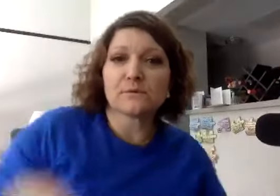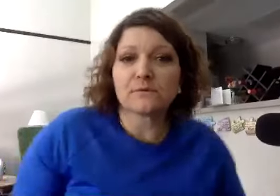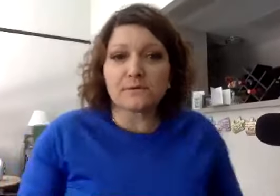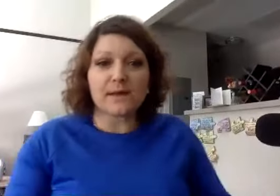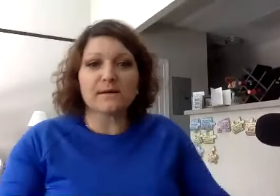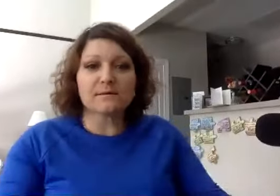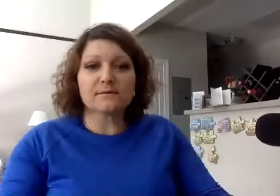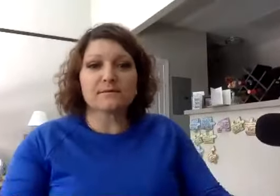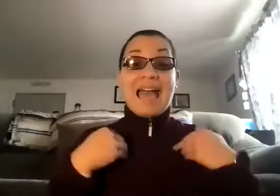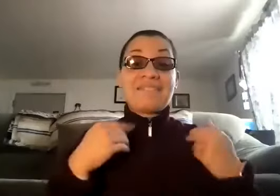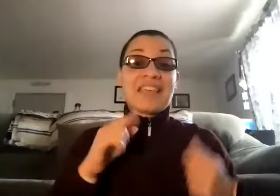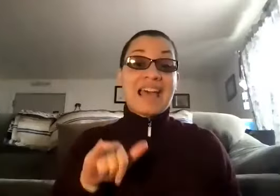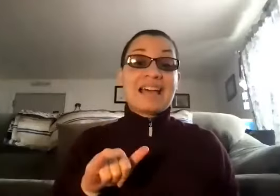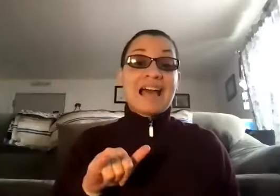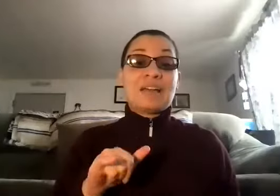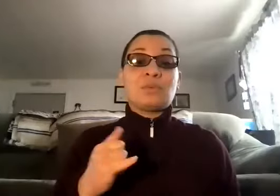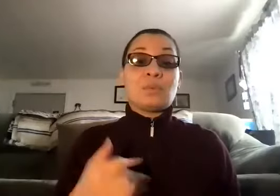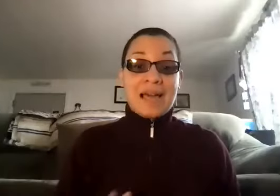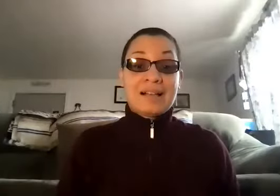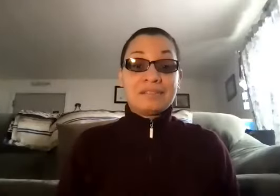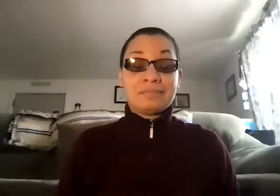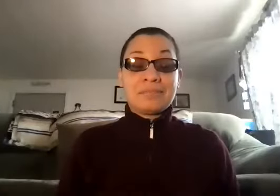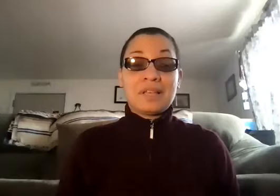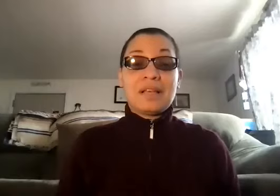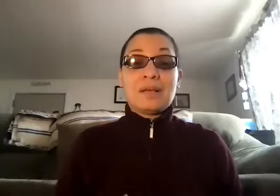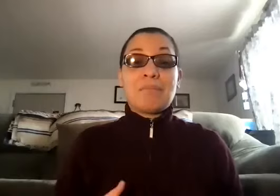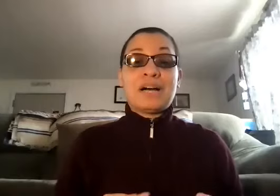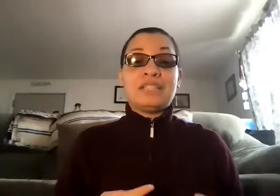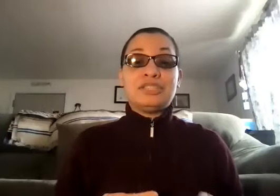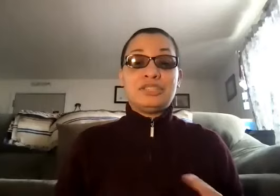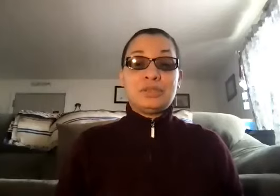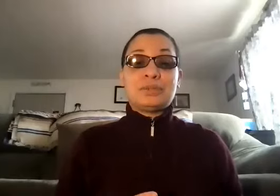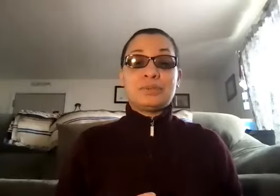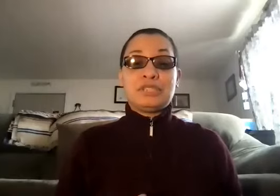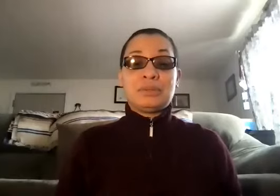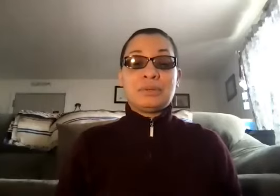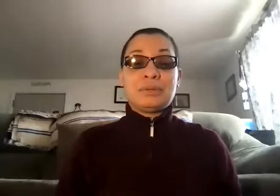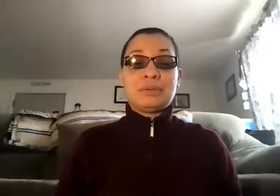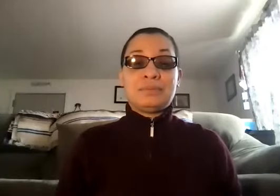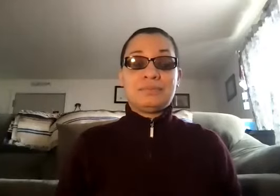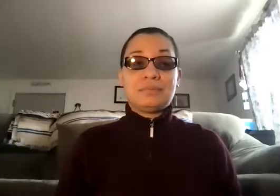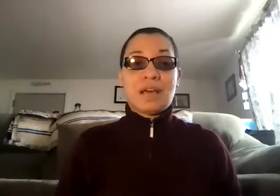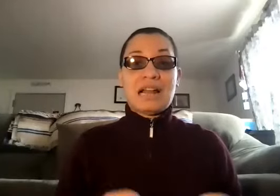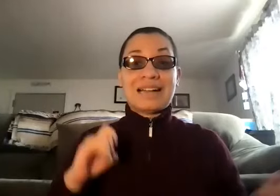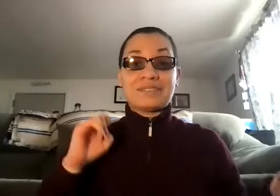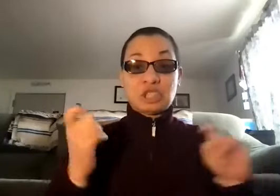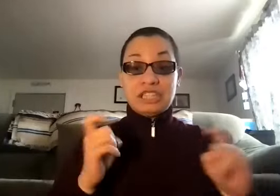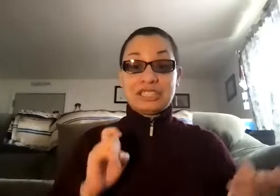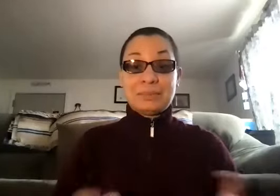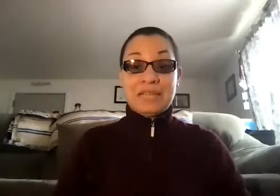I had that as well. But due to a lot of changes being